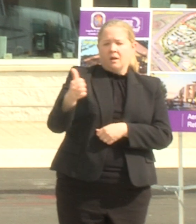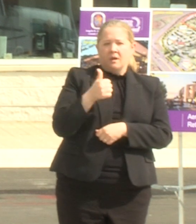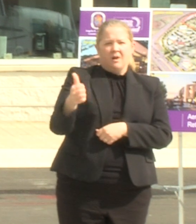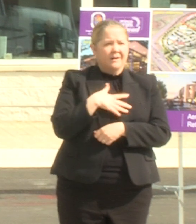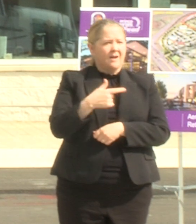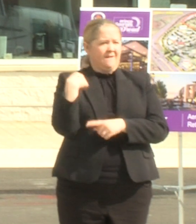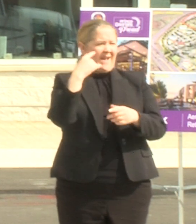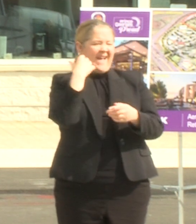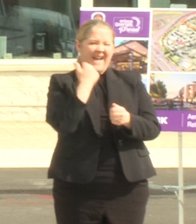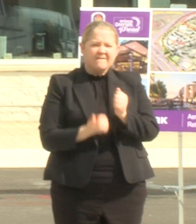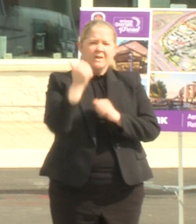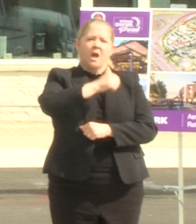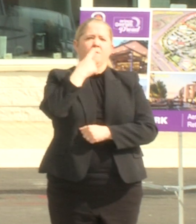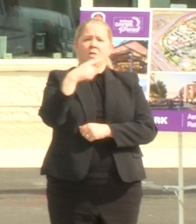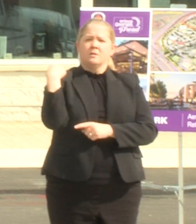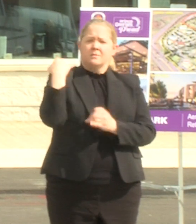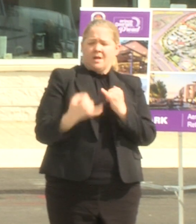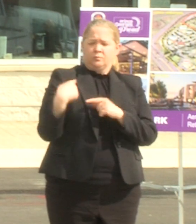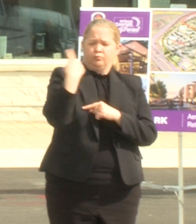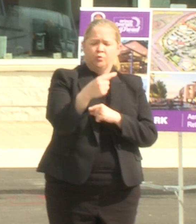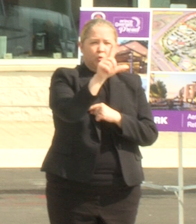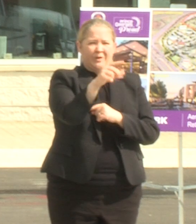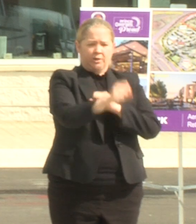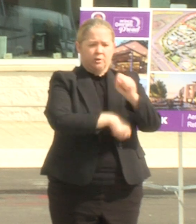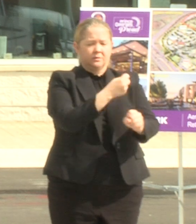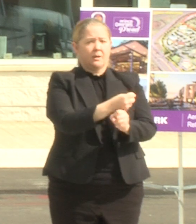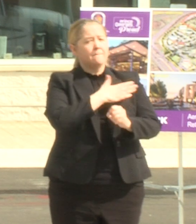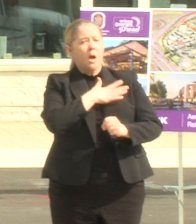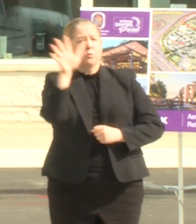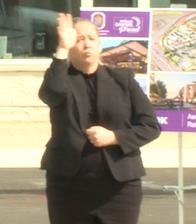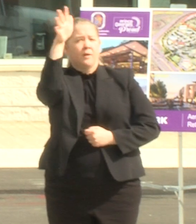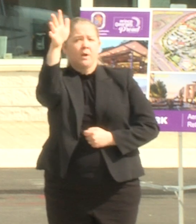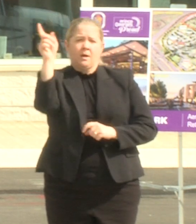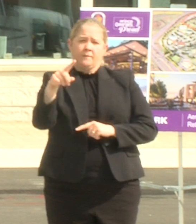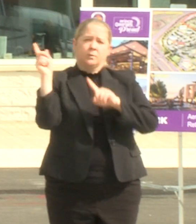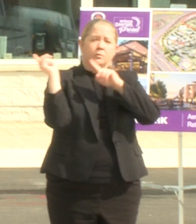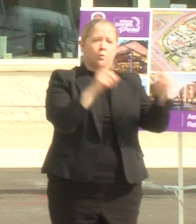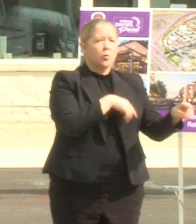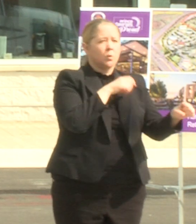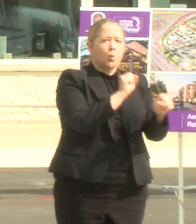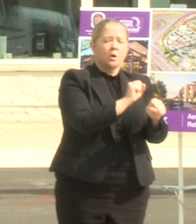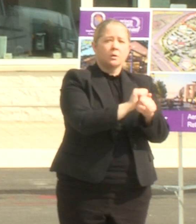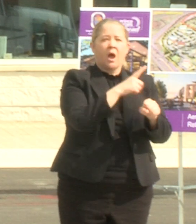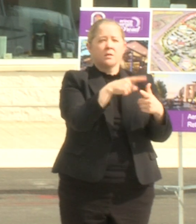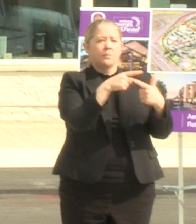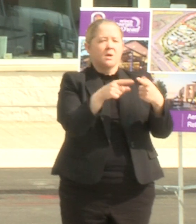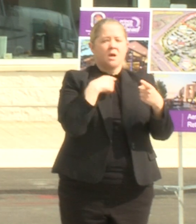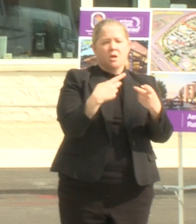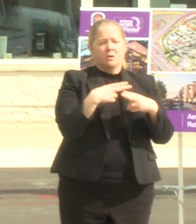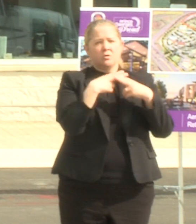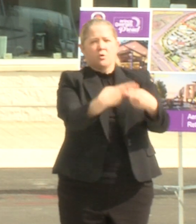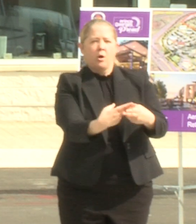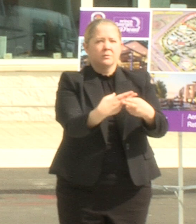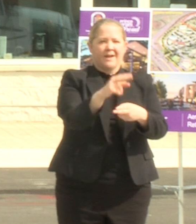um my grandfather had to go to work every day and be called the n-word but then come home and raise